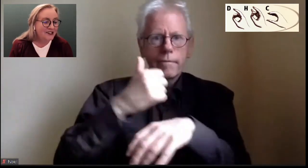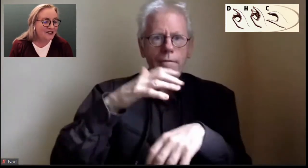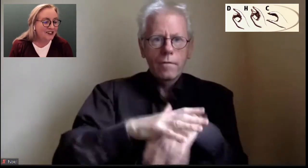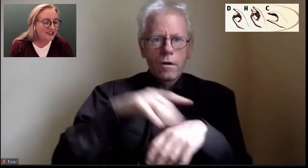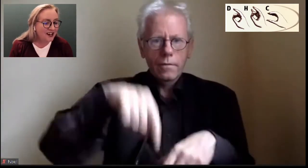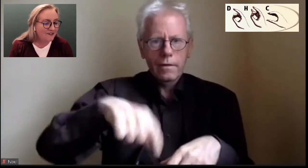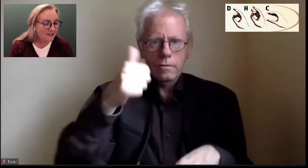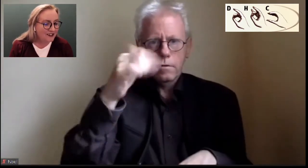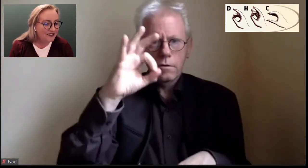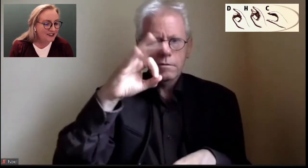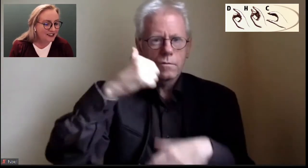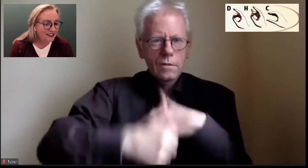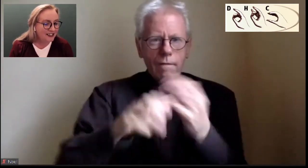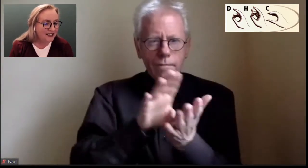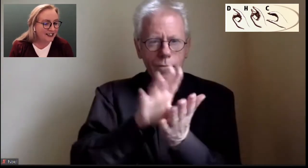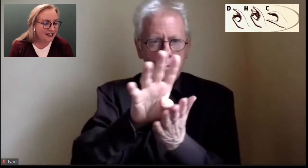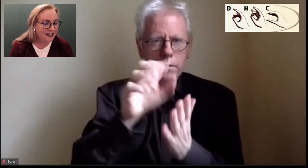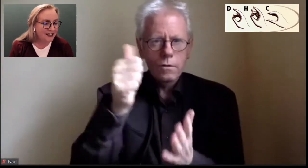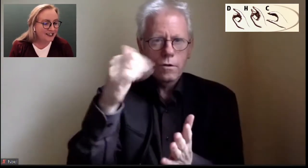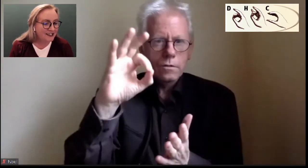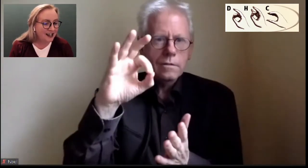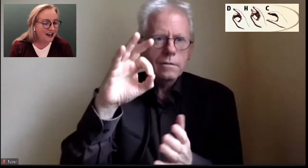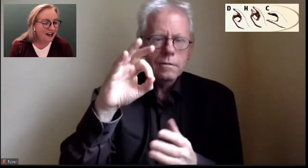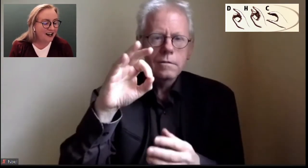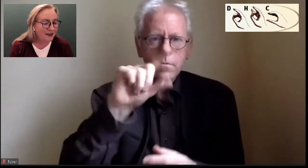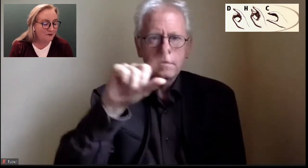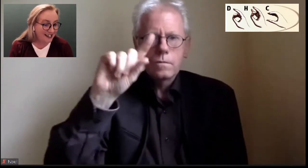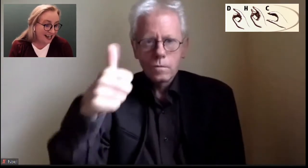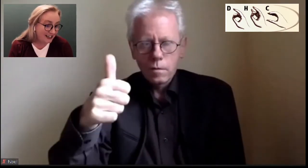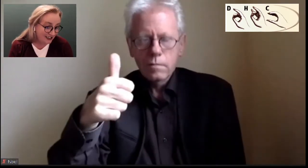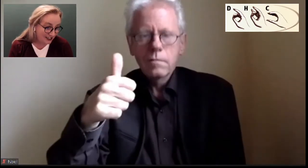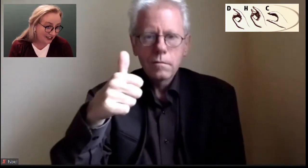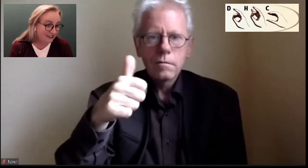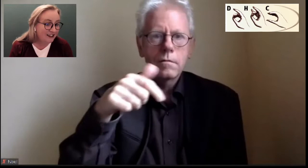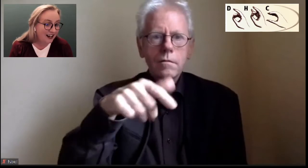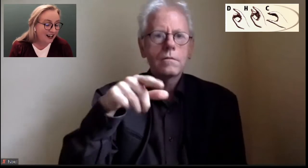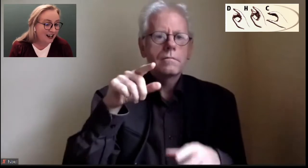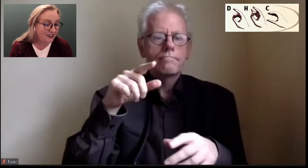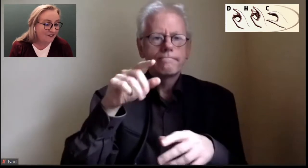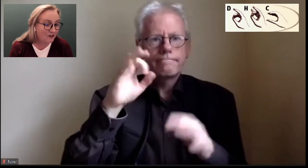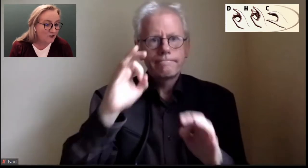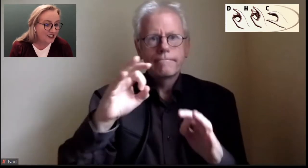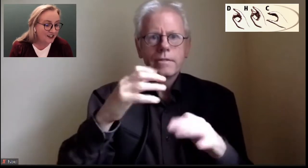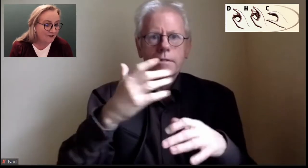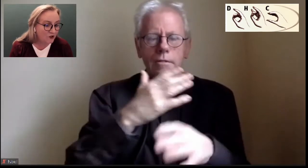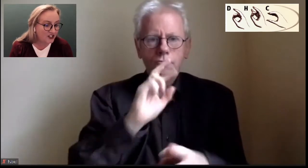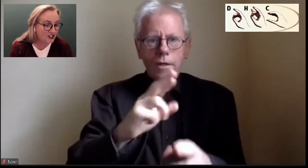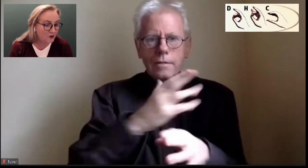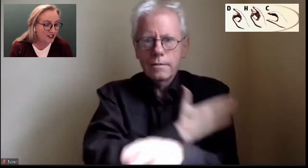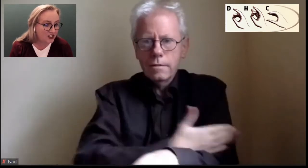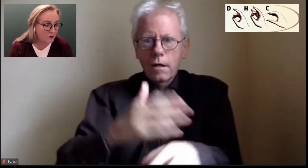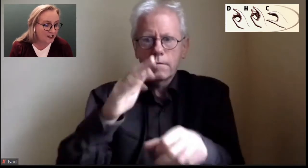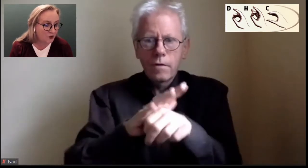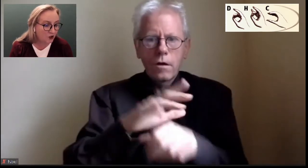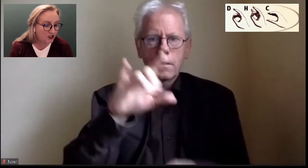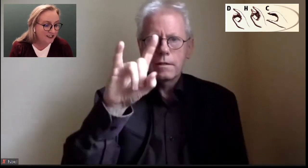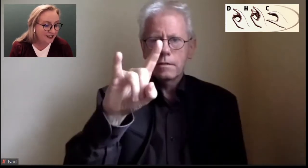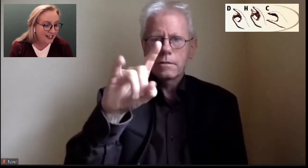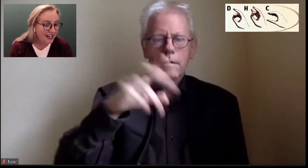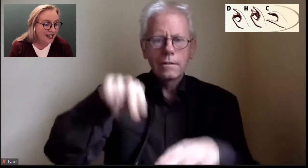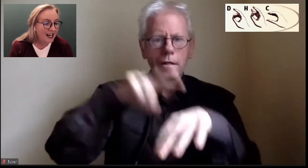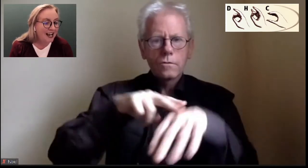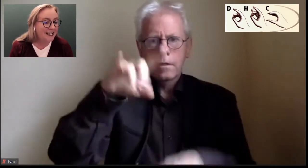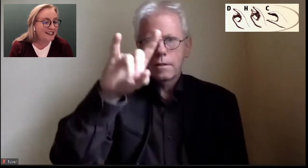So this conference is being held here on the 14th of August 2021.